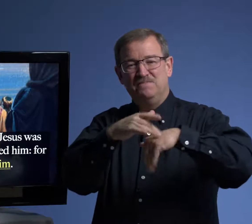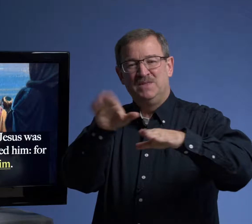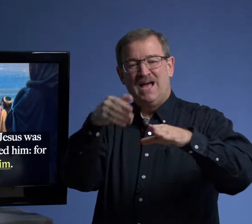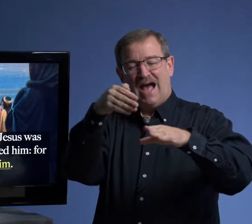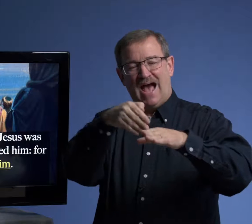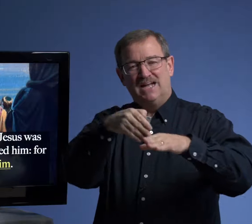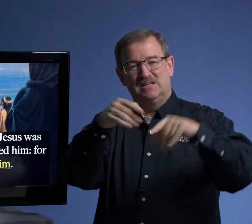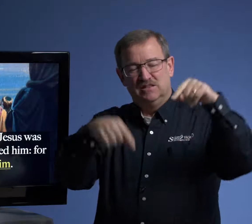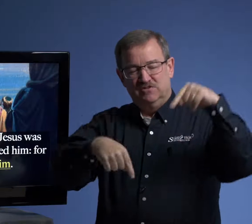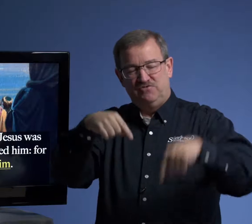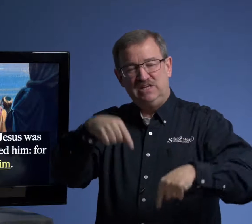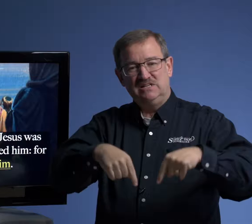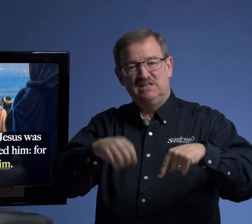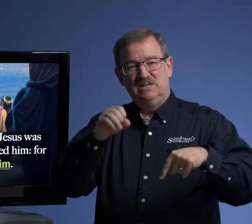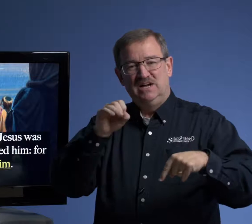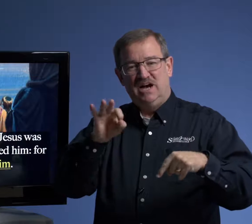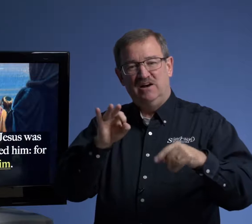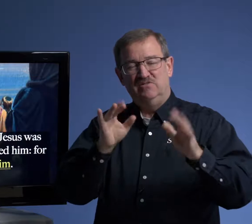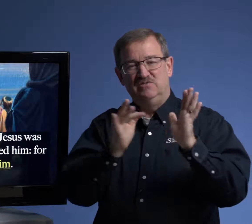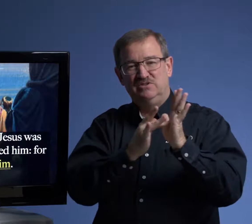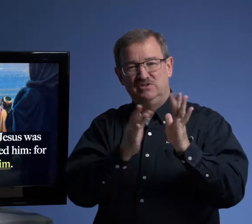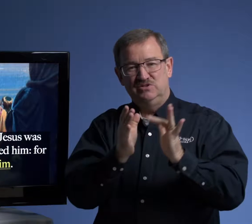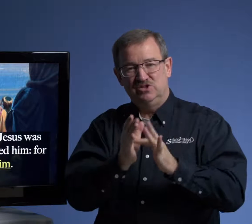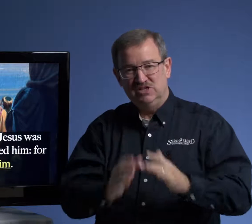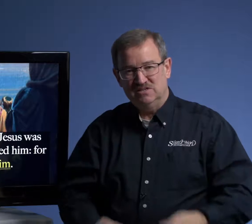at the feet of Jesus.